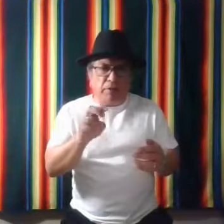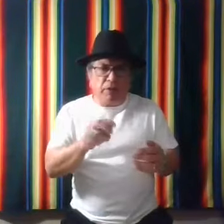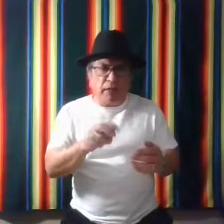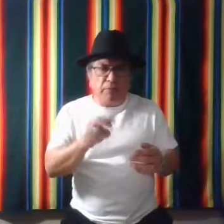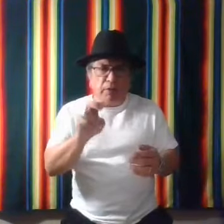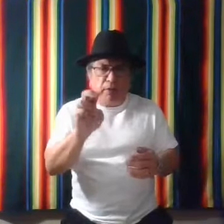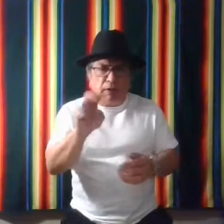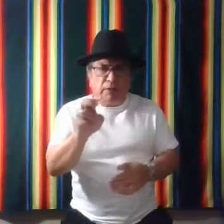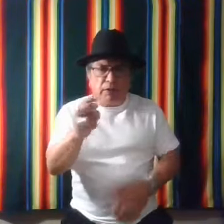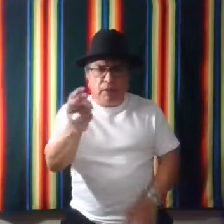sometimes is,